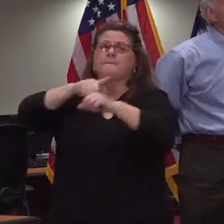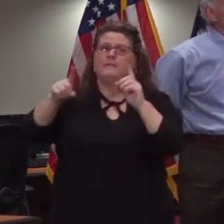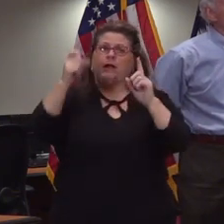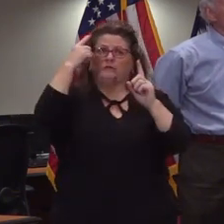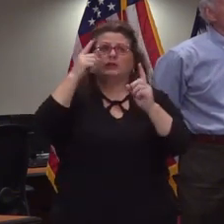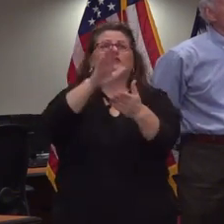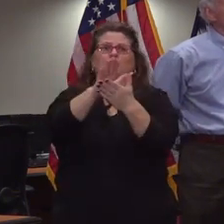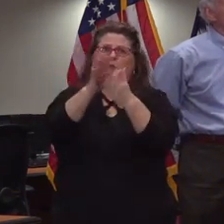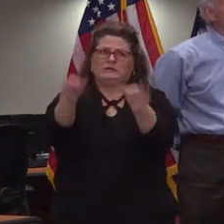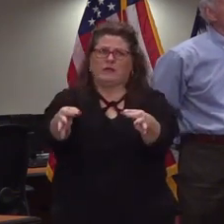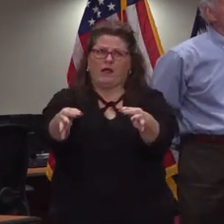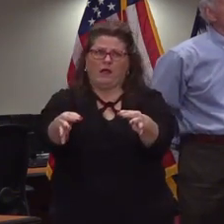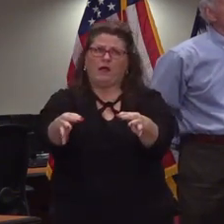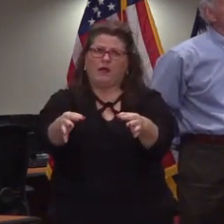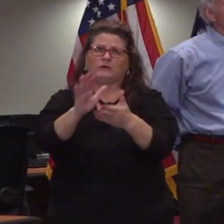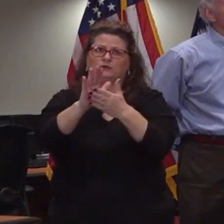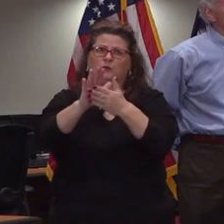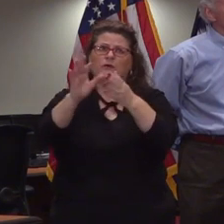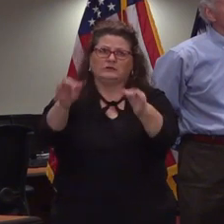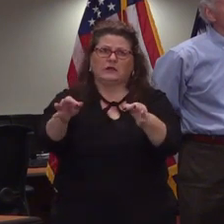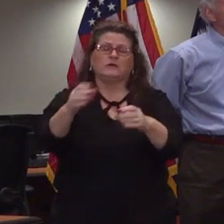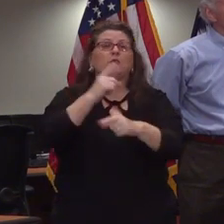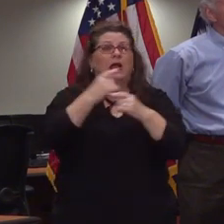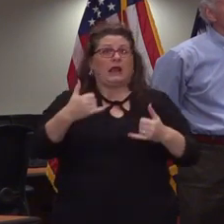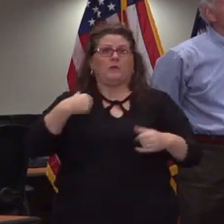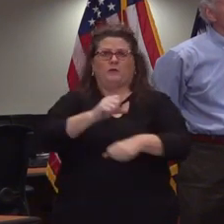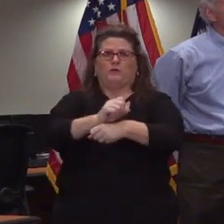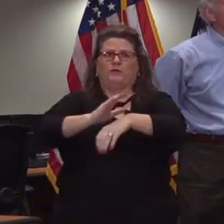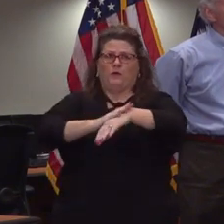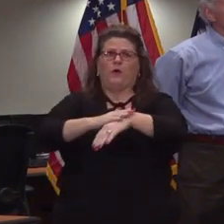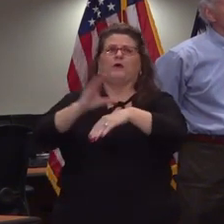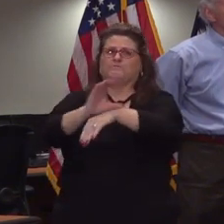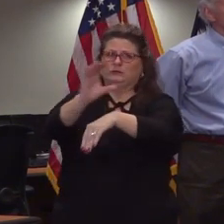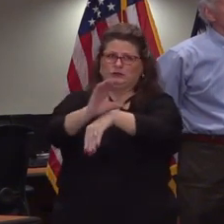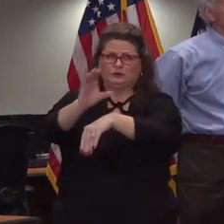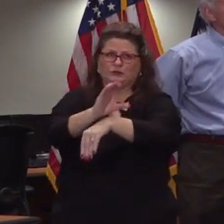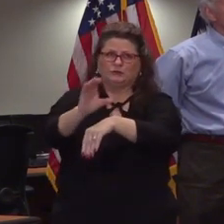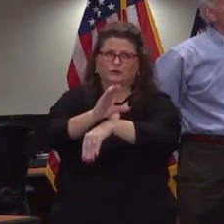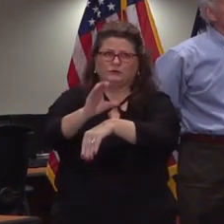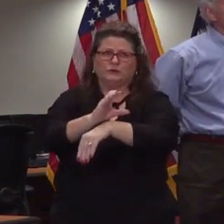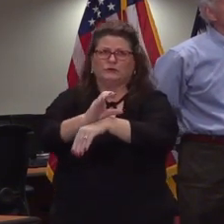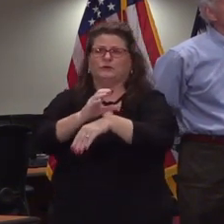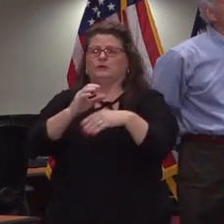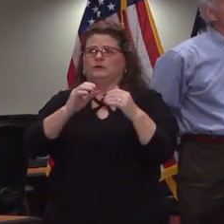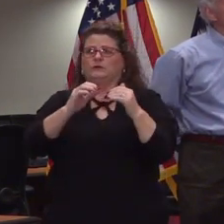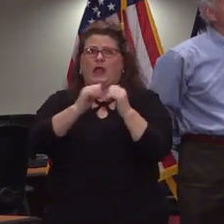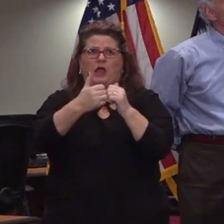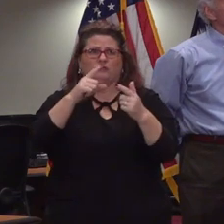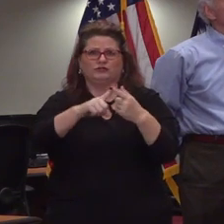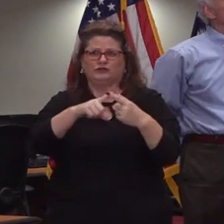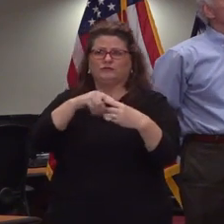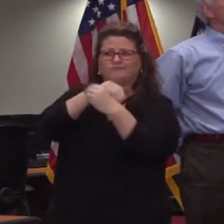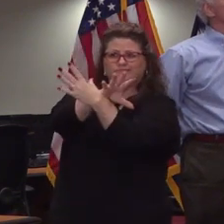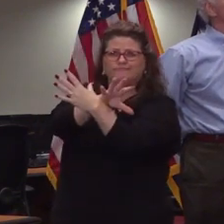also we're also working right now on a virtual model in case we're not able to do that face to face that we would be able